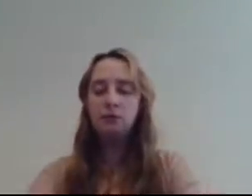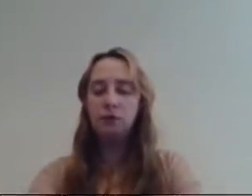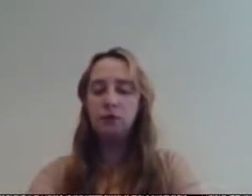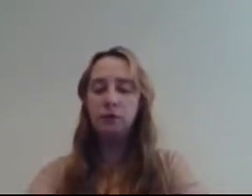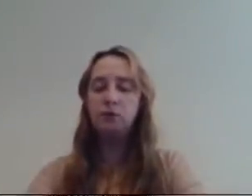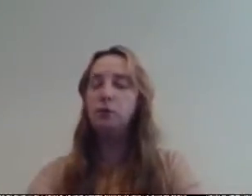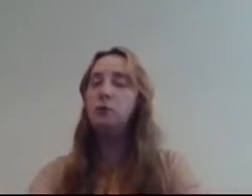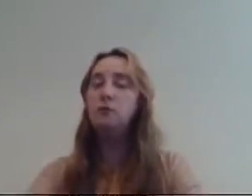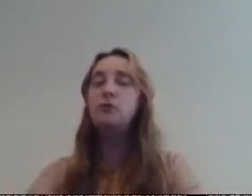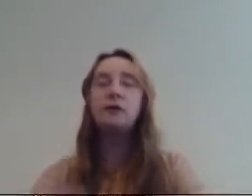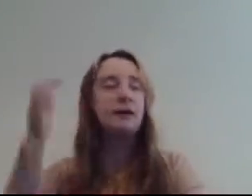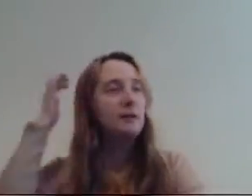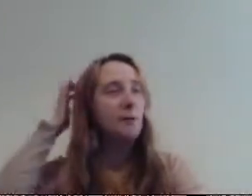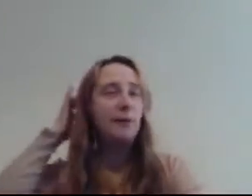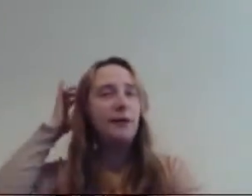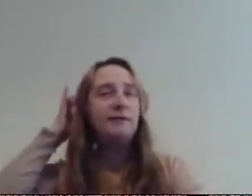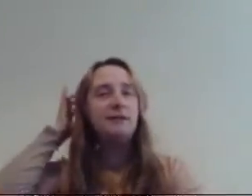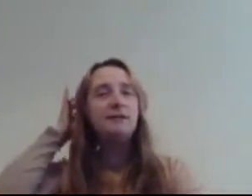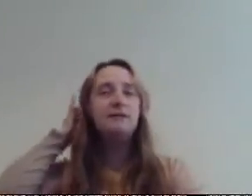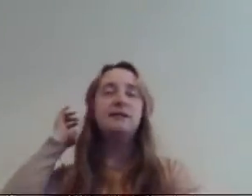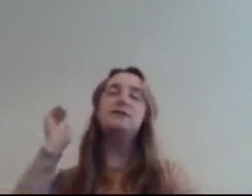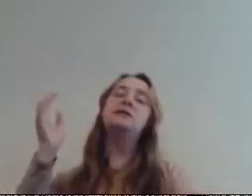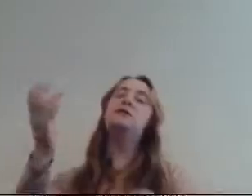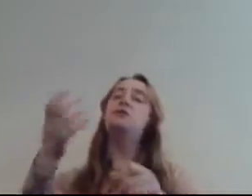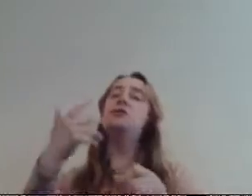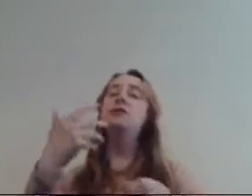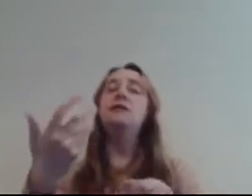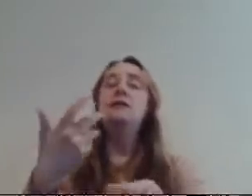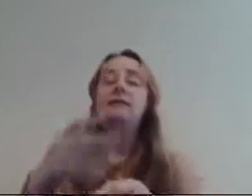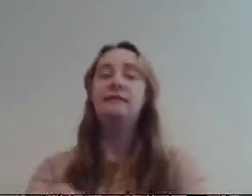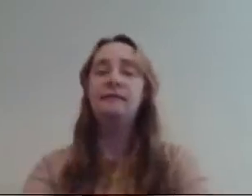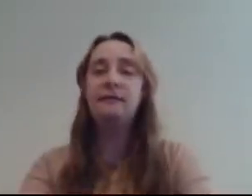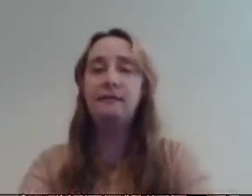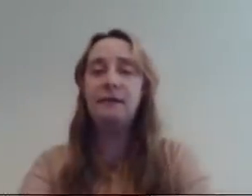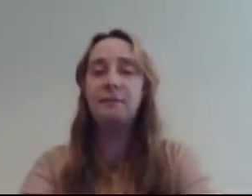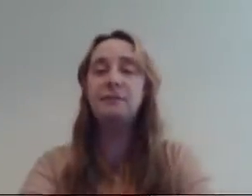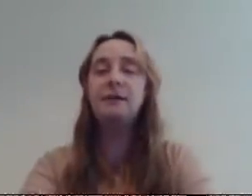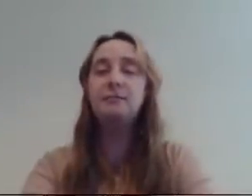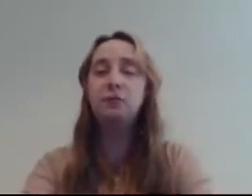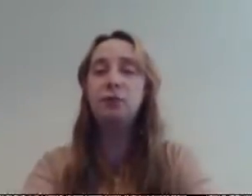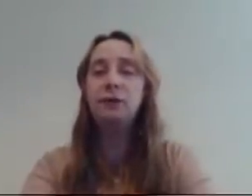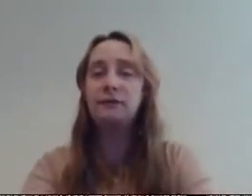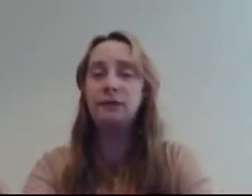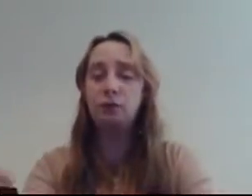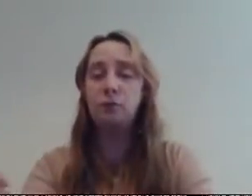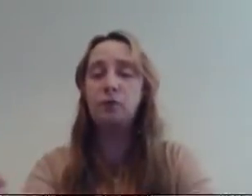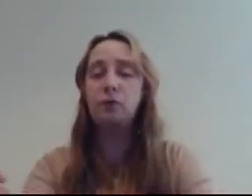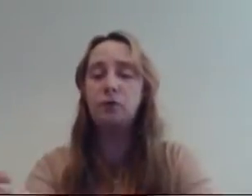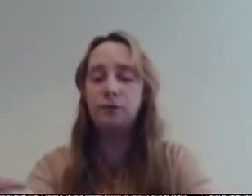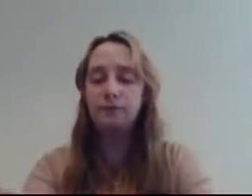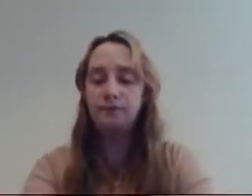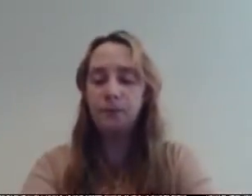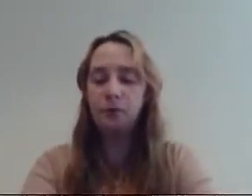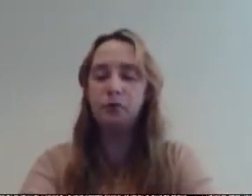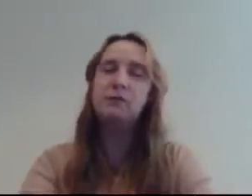and there was so your racket came up with an idea to get shinzo to hypnotize midoriya to stop the quirk because